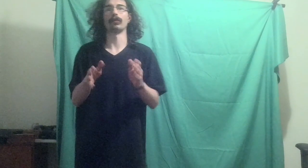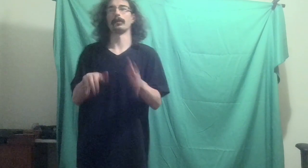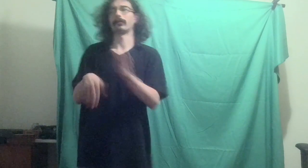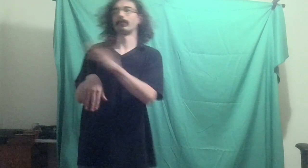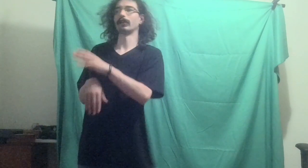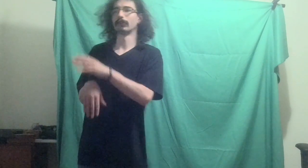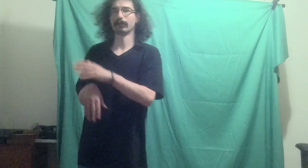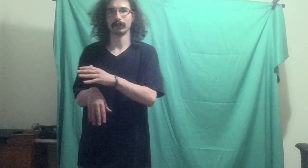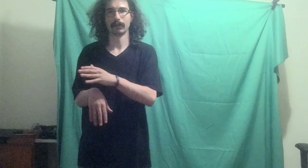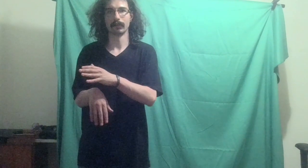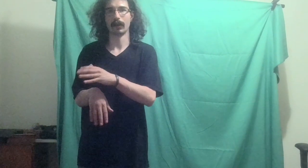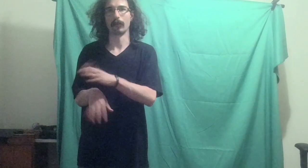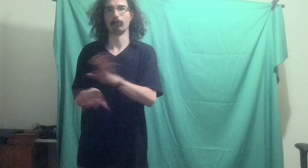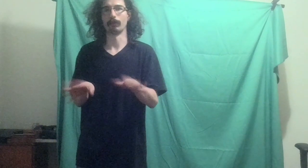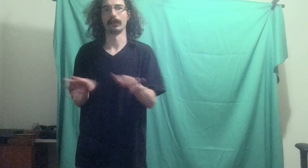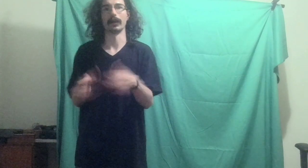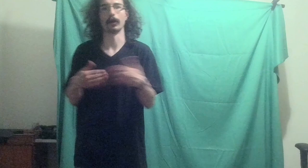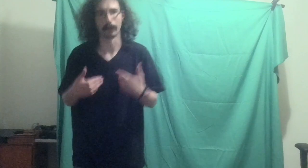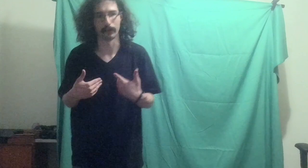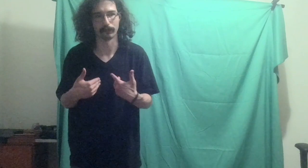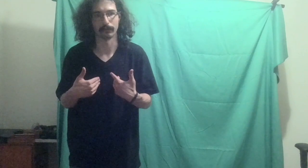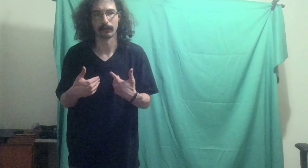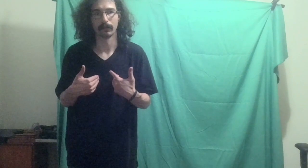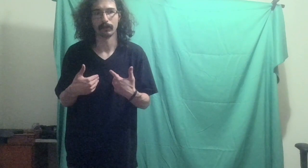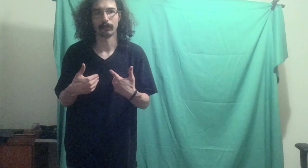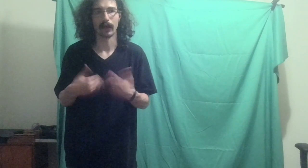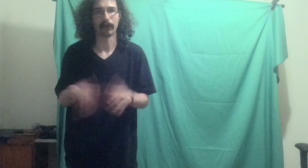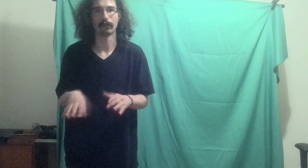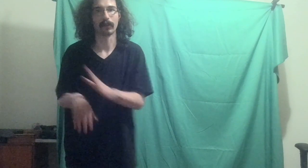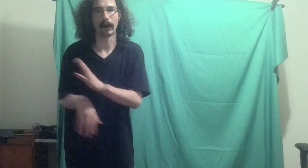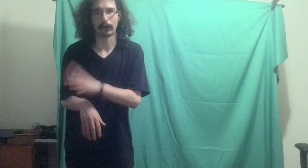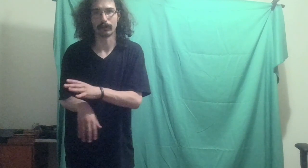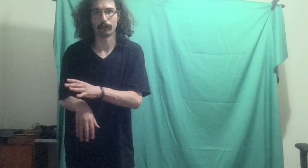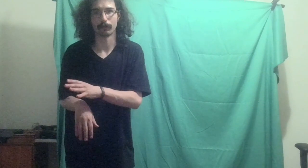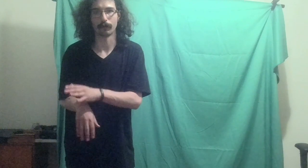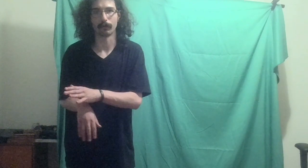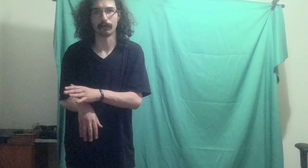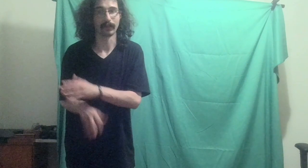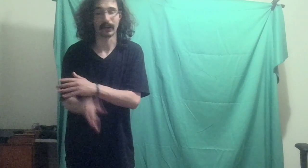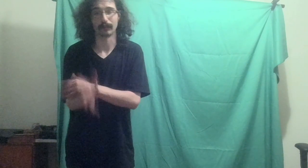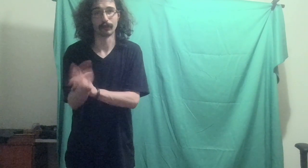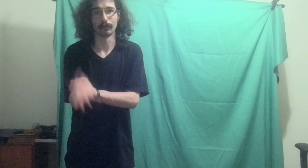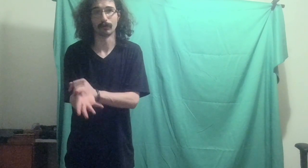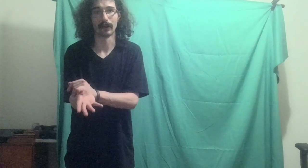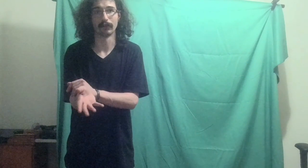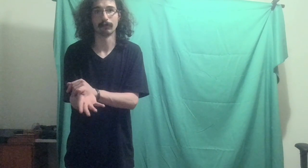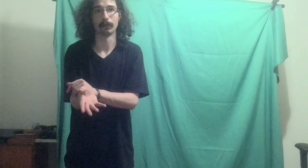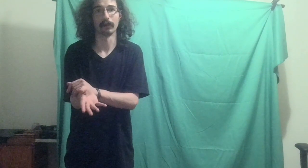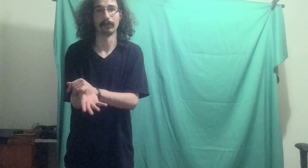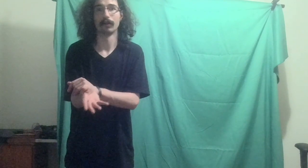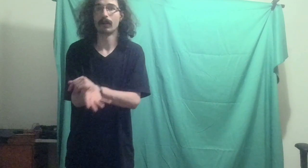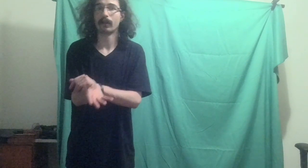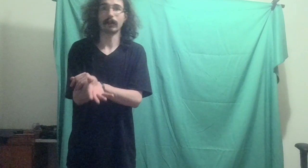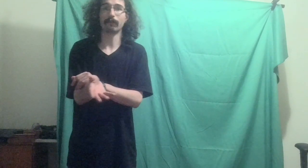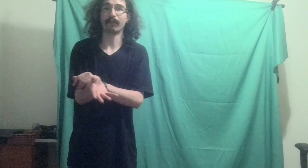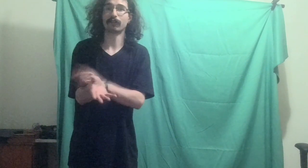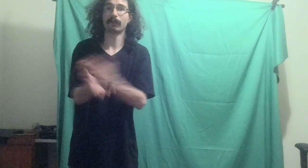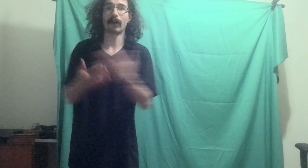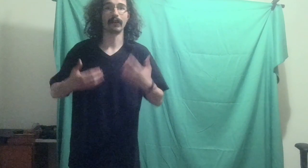big fellas, and don't really care about us, it's not the algorithm's fault, it's actually you guys, because let's face it, I did the